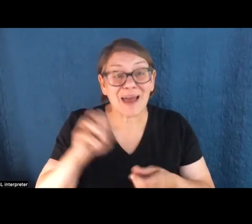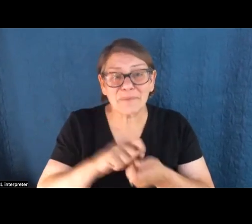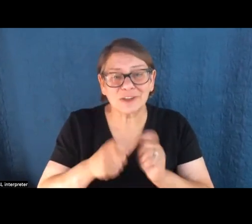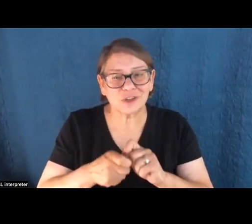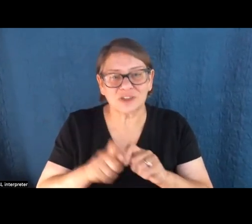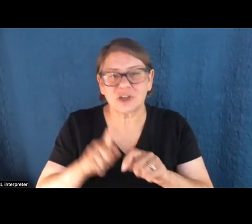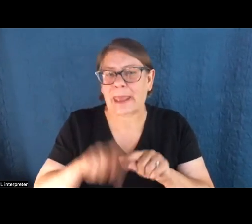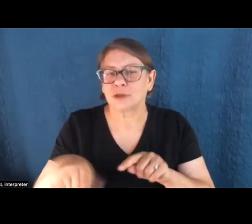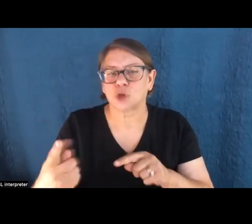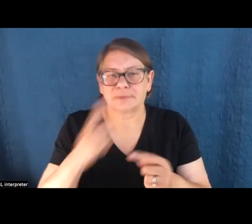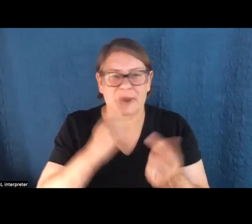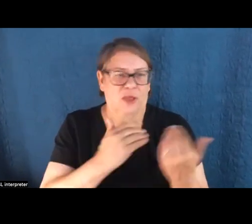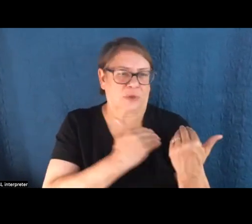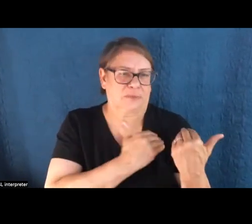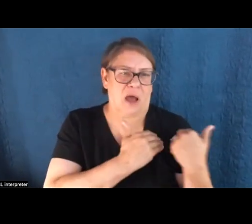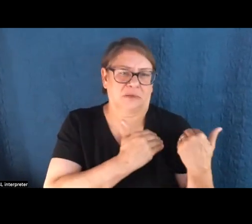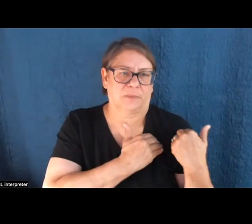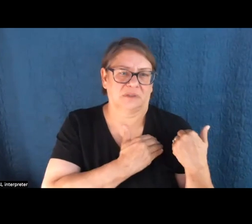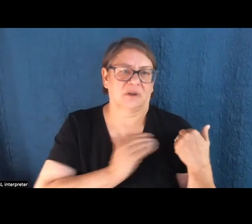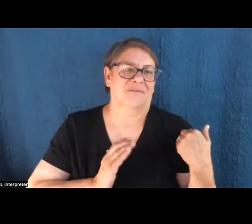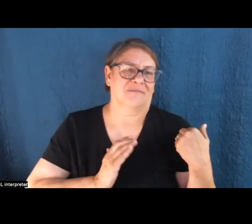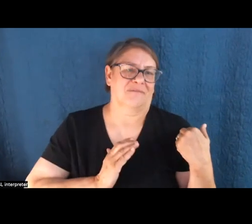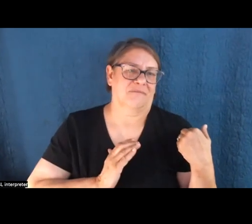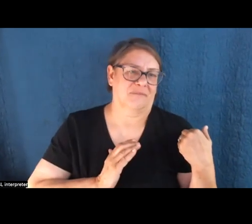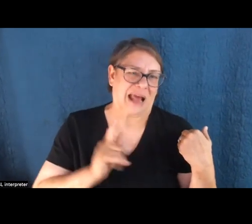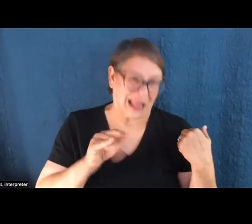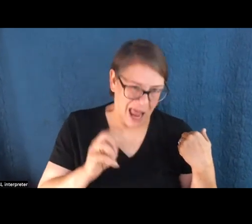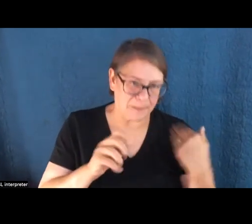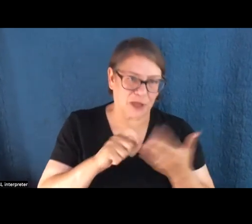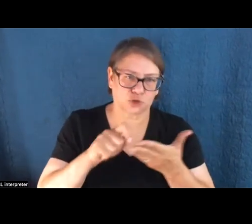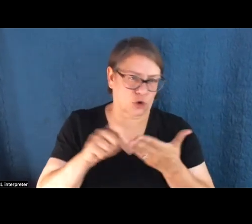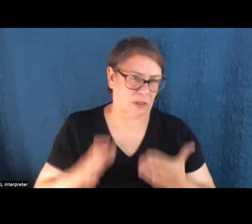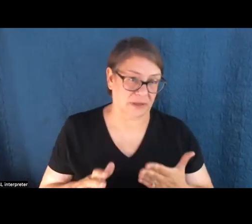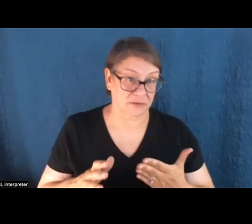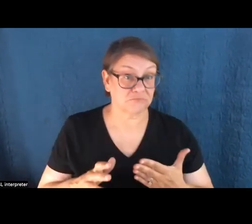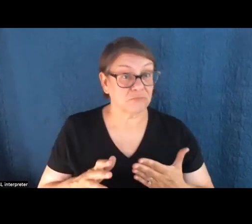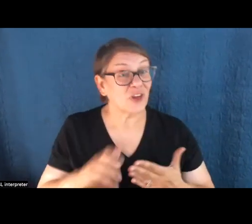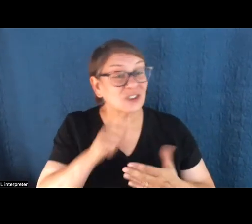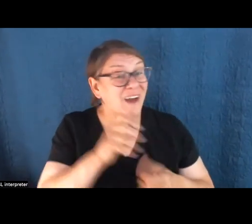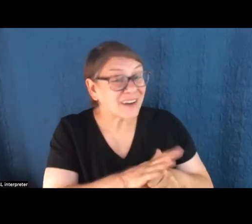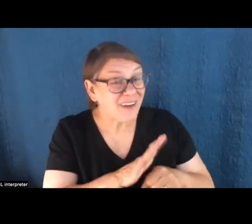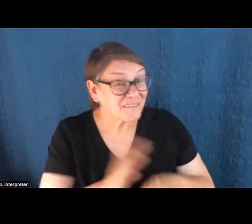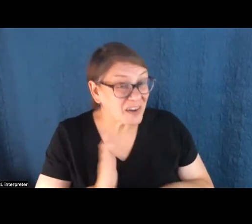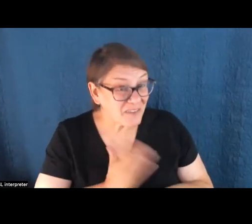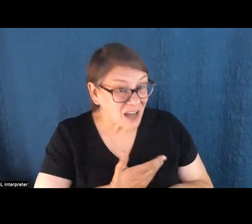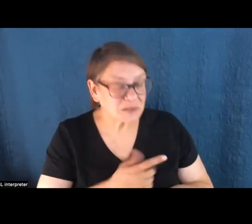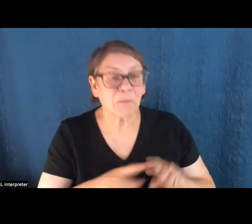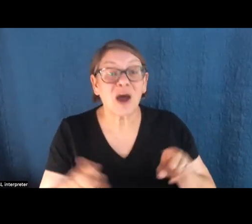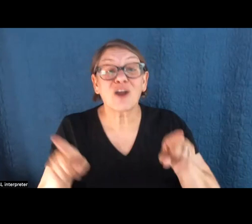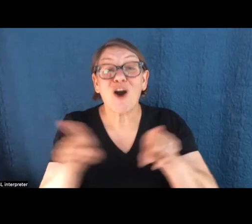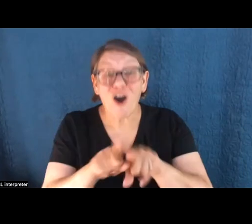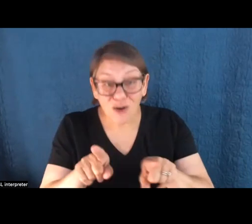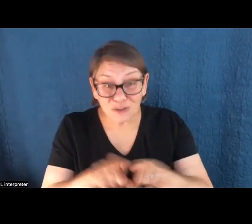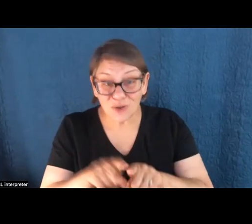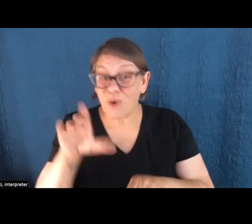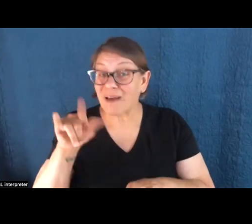the responsibility of climate and environmental journalists. And part of the problem is there aren't enough of us, but part of it is that climate change is truly an everything story.